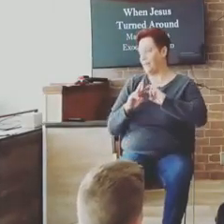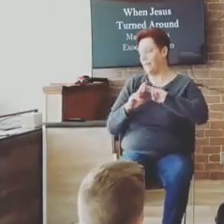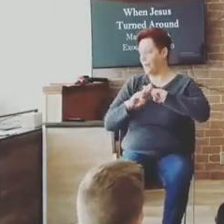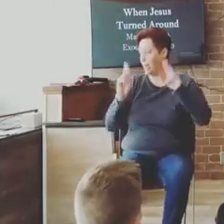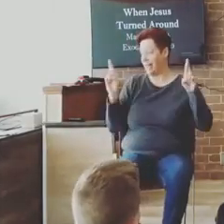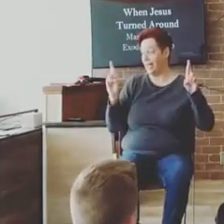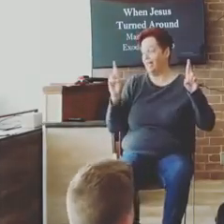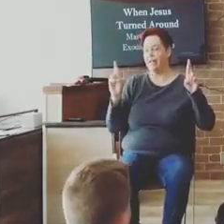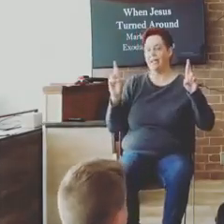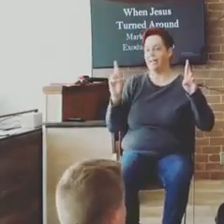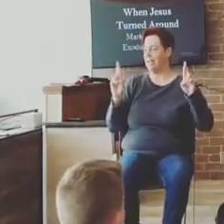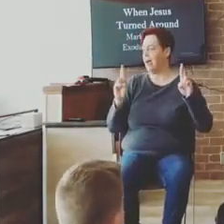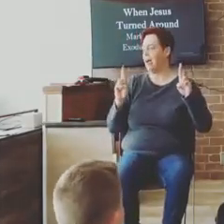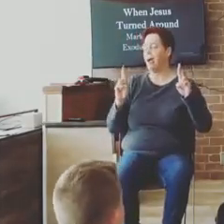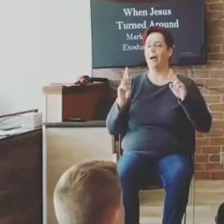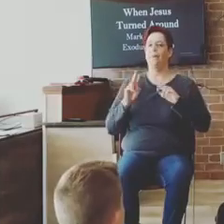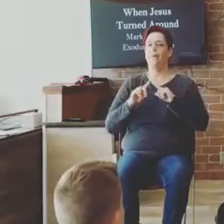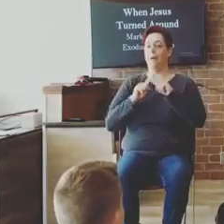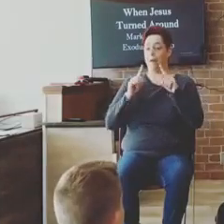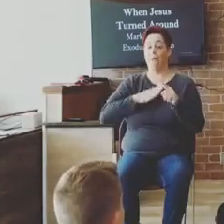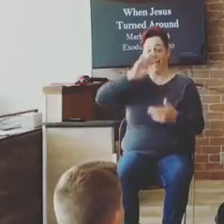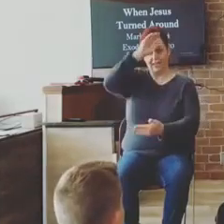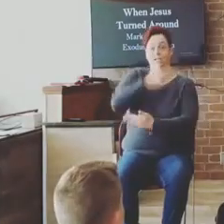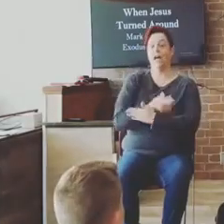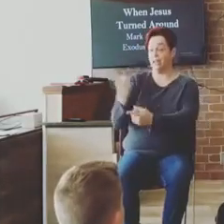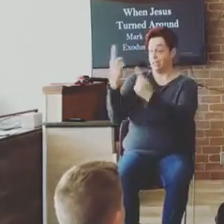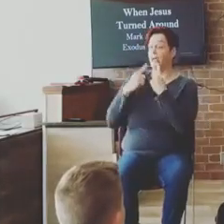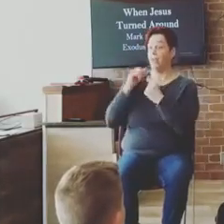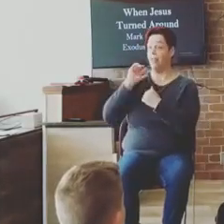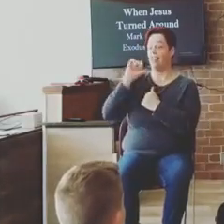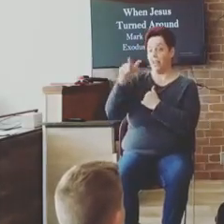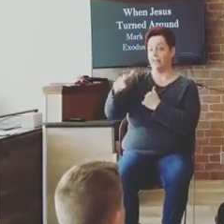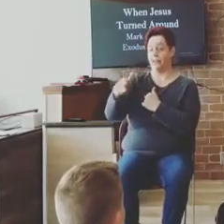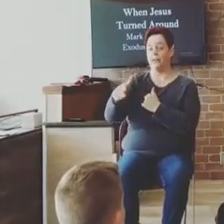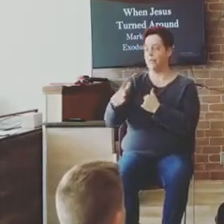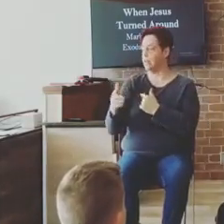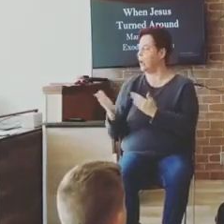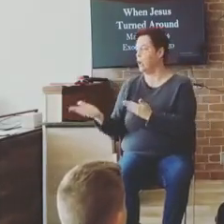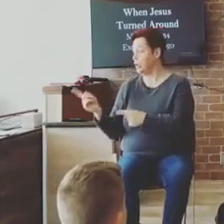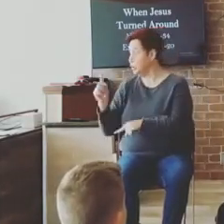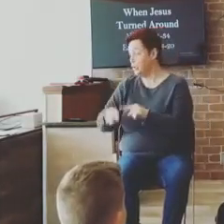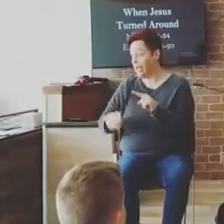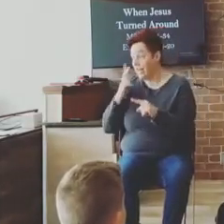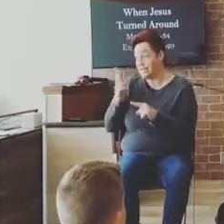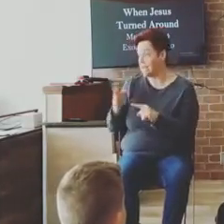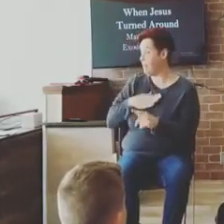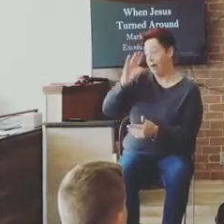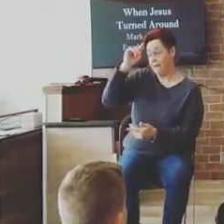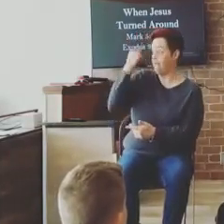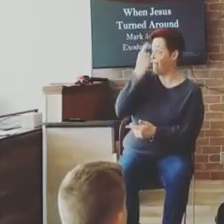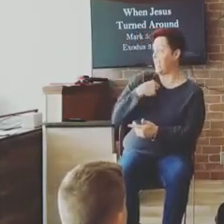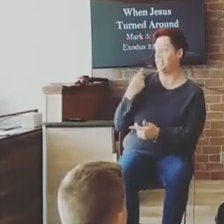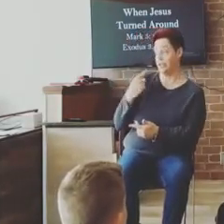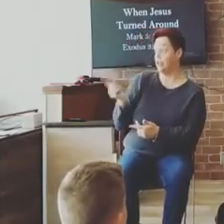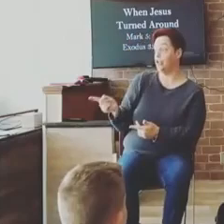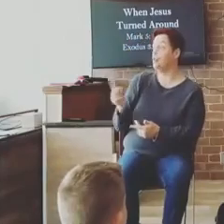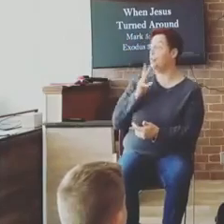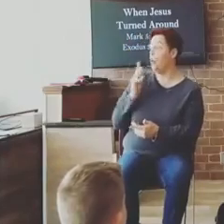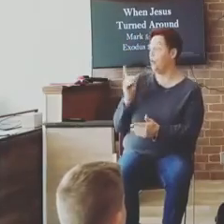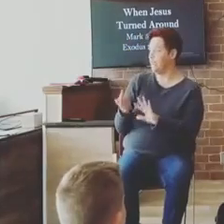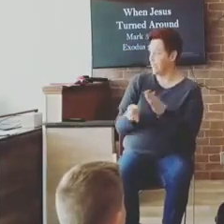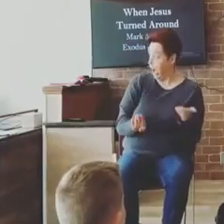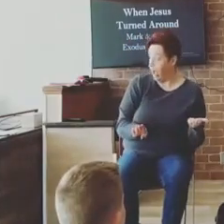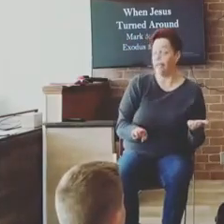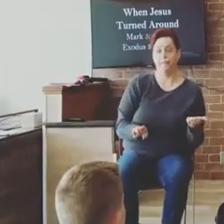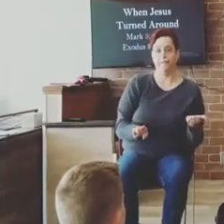my son. But I tell you what, you can't see my face. No. No man can. You're going to die. So this is what I'm going to do. I'm going to push in